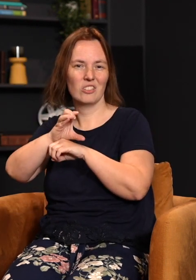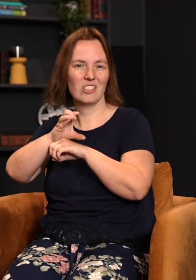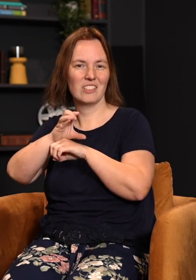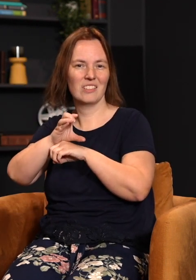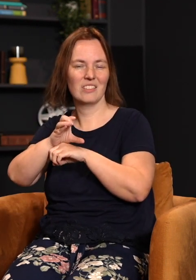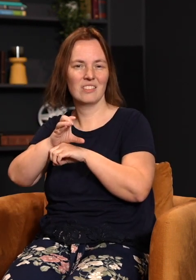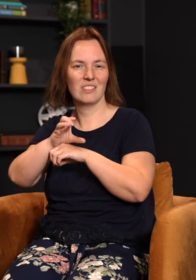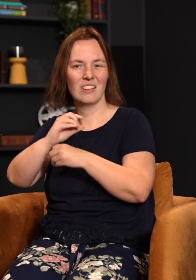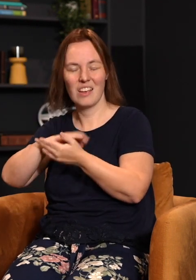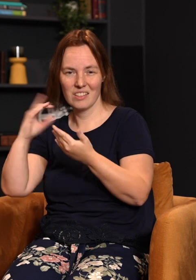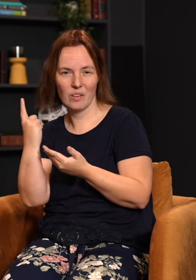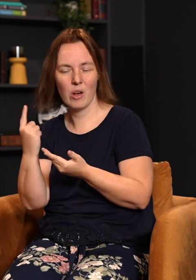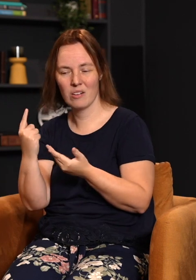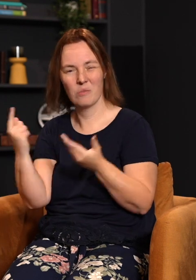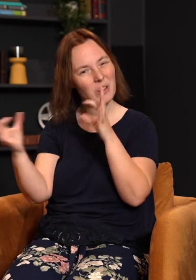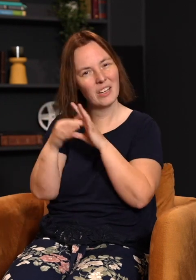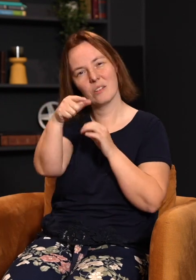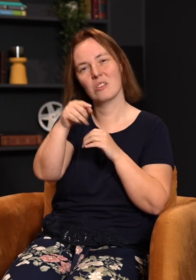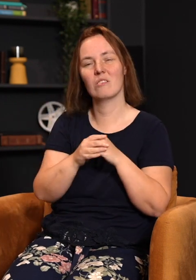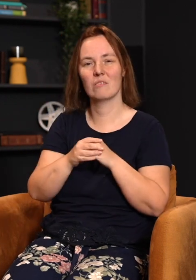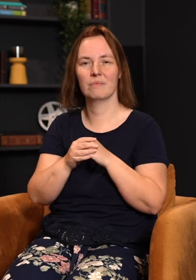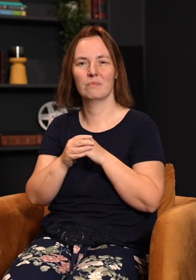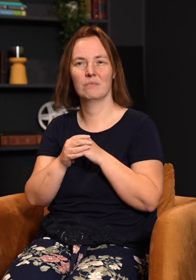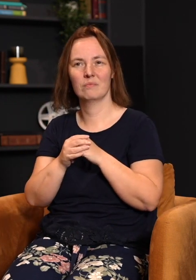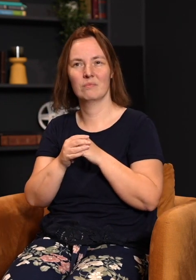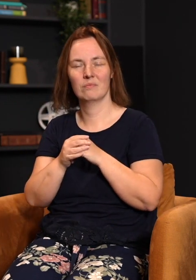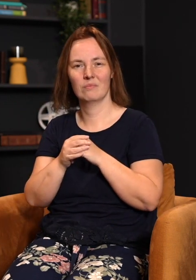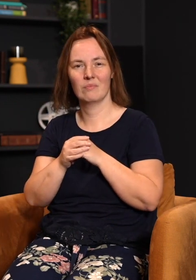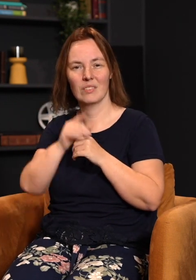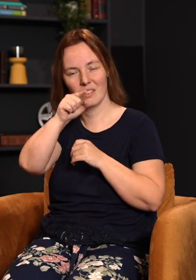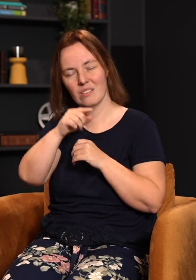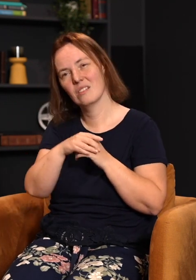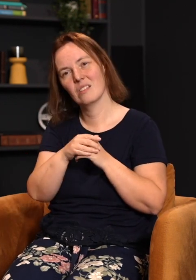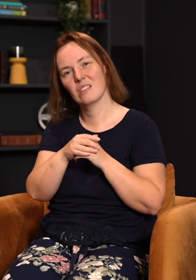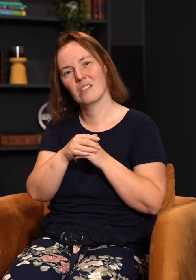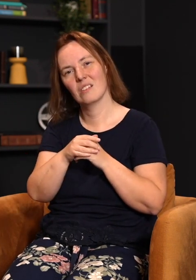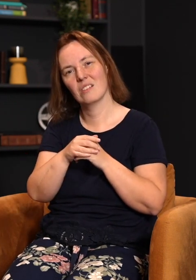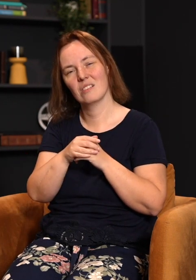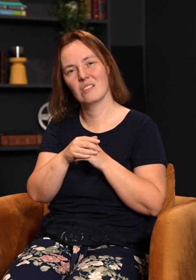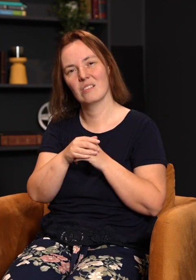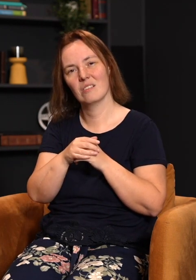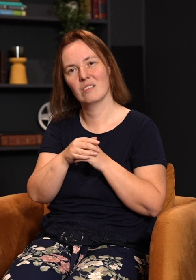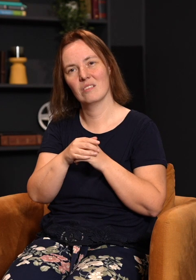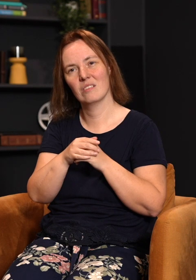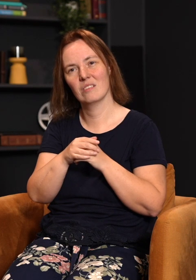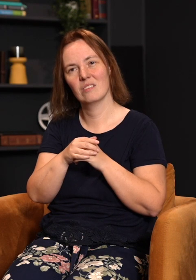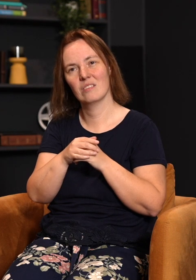just giving you the opportunity right now to know that there's a shadow of a doubt in your heart that your sins are forgiven and that you can be a child of God. Is there anyone at all? We may all know the Lord